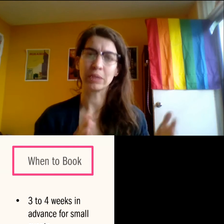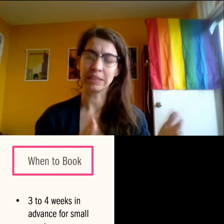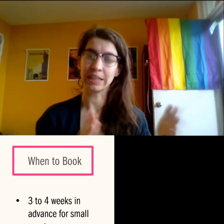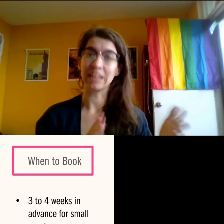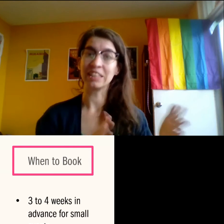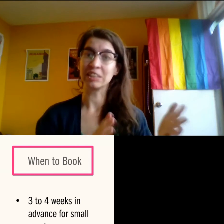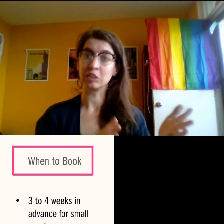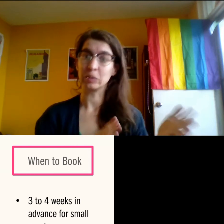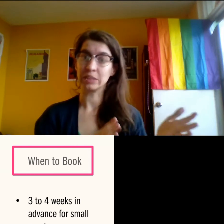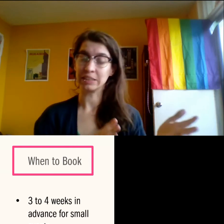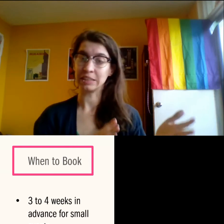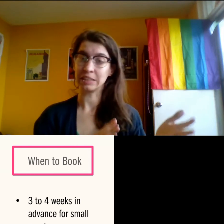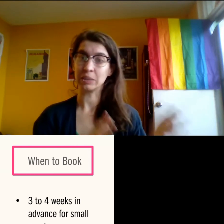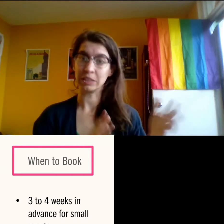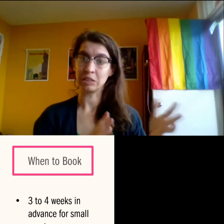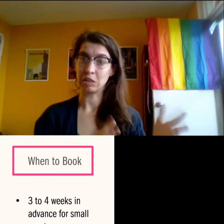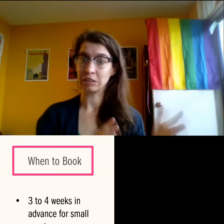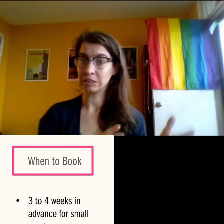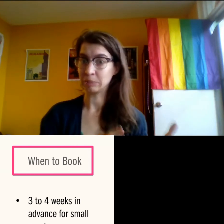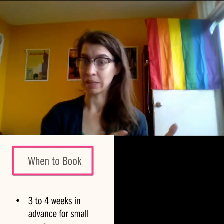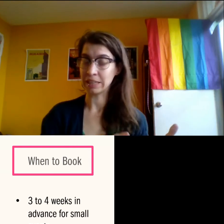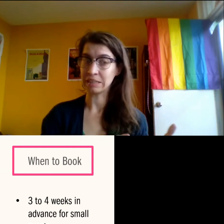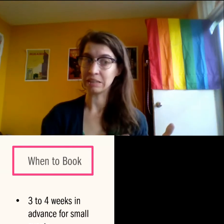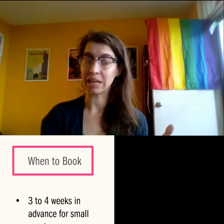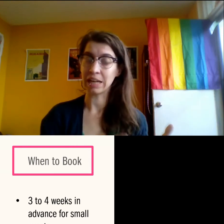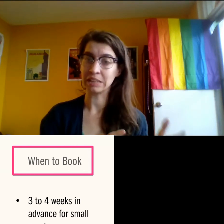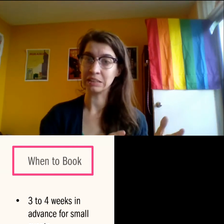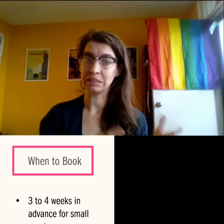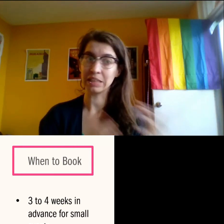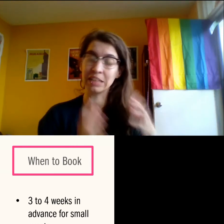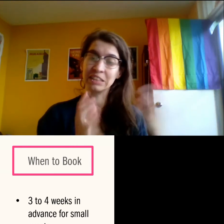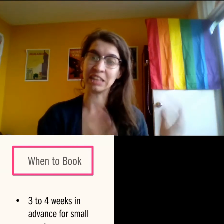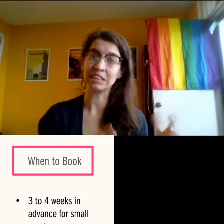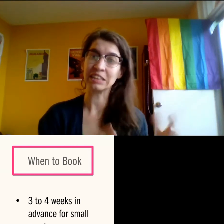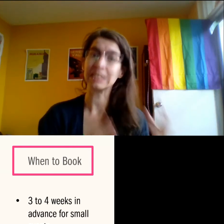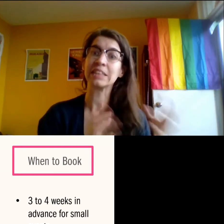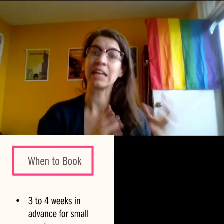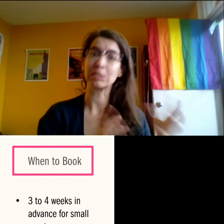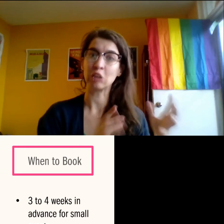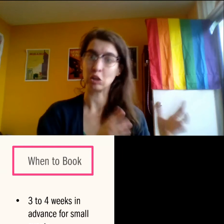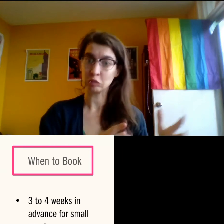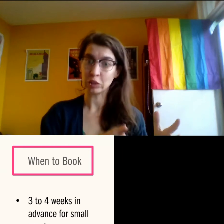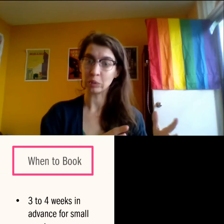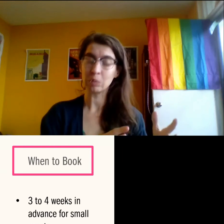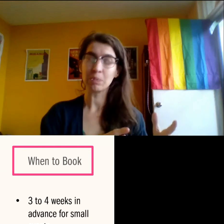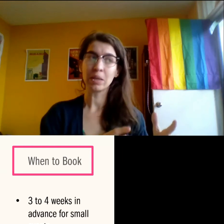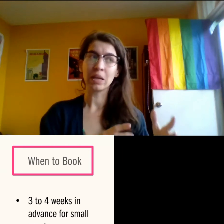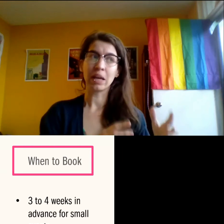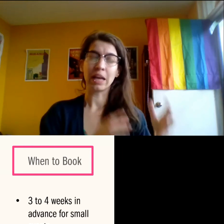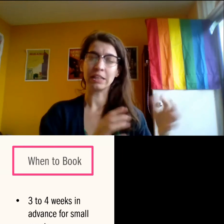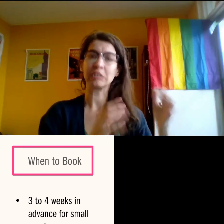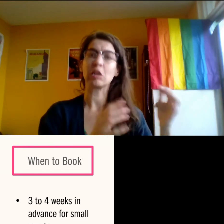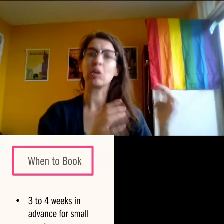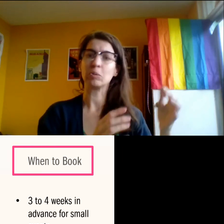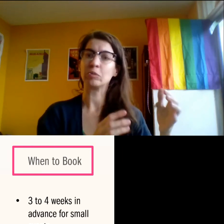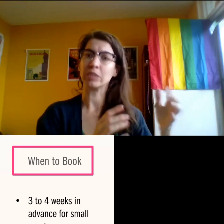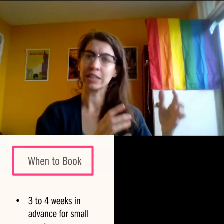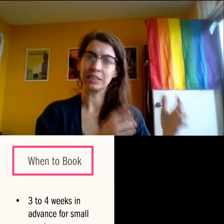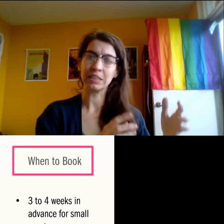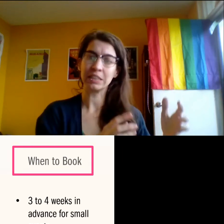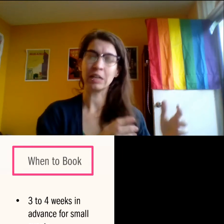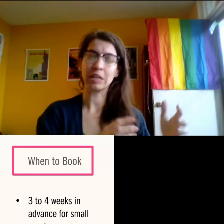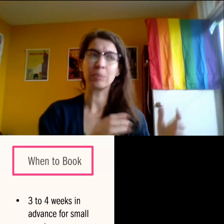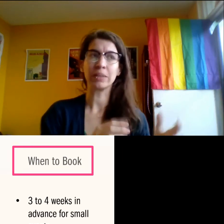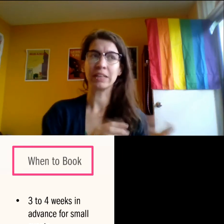people always think anything to do with accessibility costs money and it doesn't, and that's not true. And that's a harmful